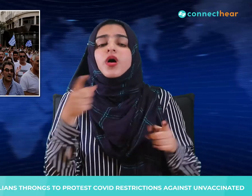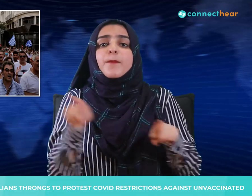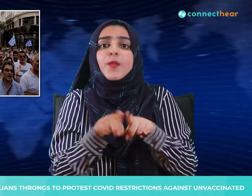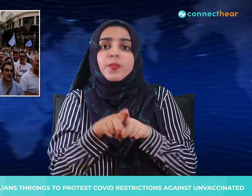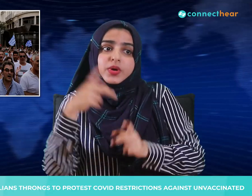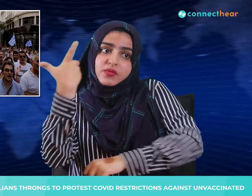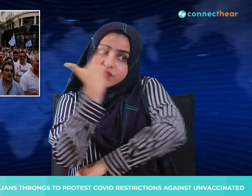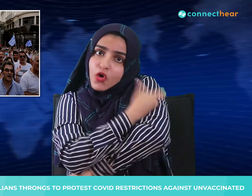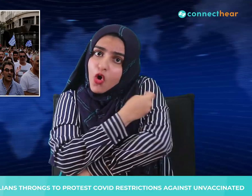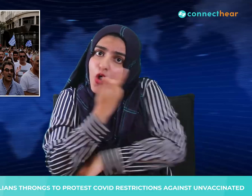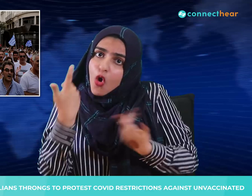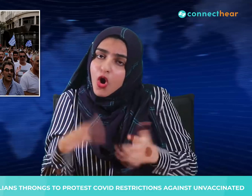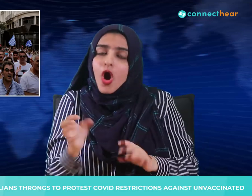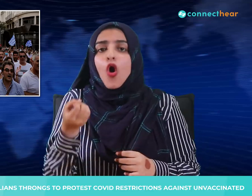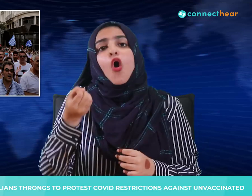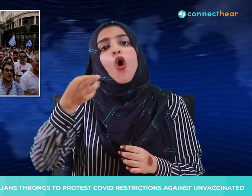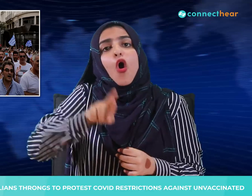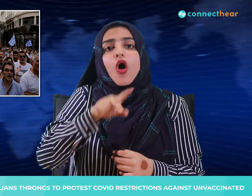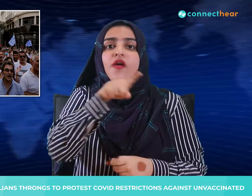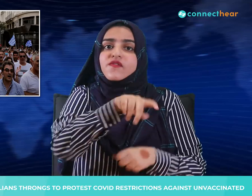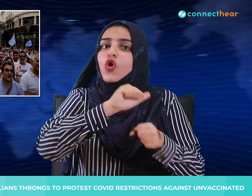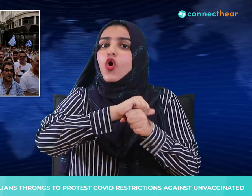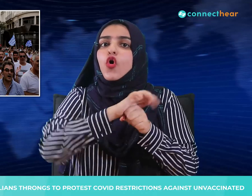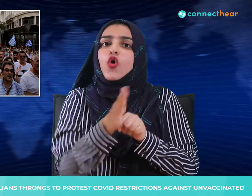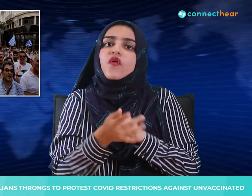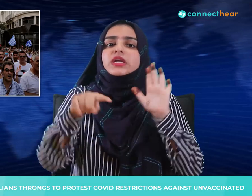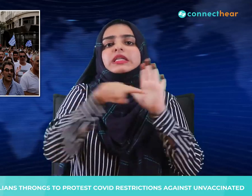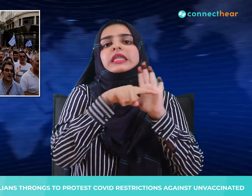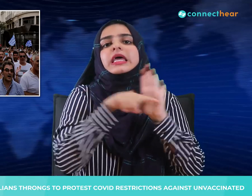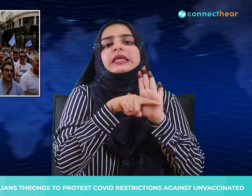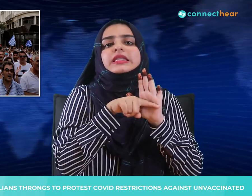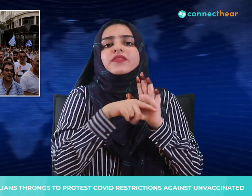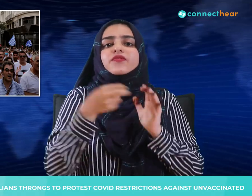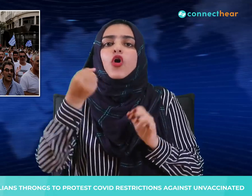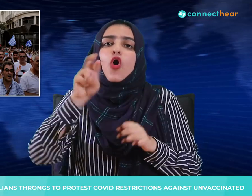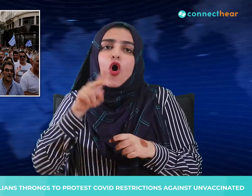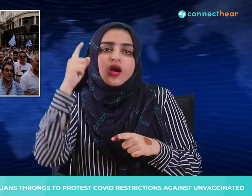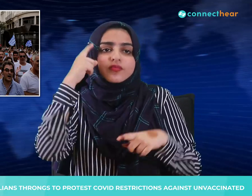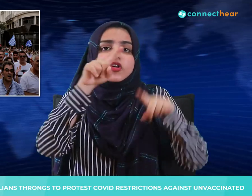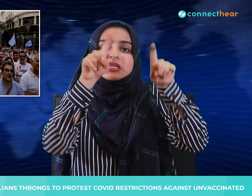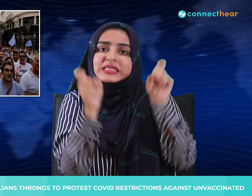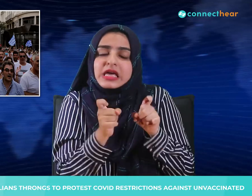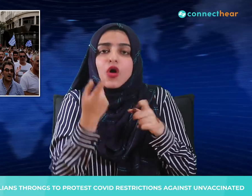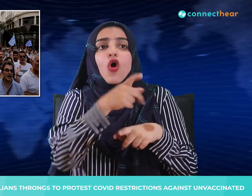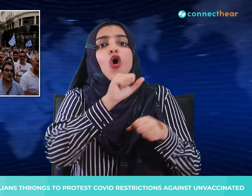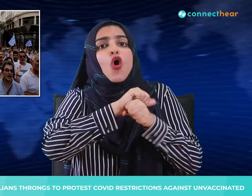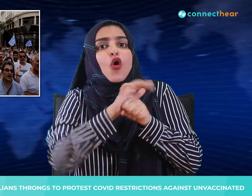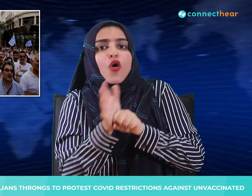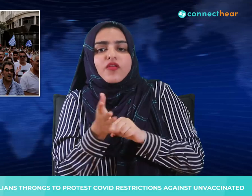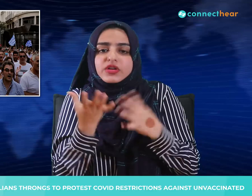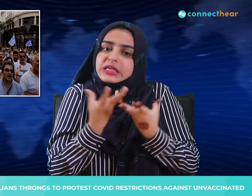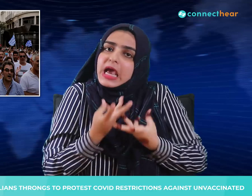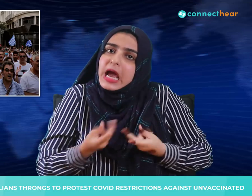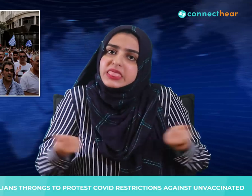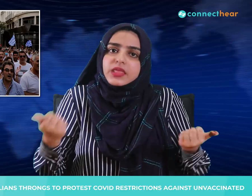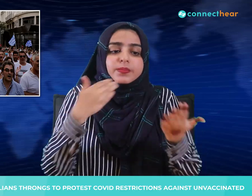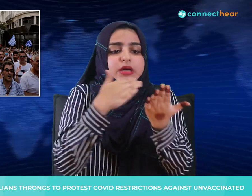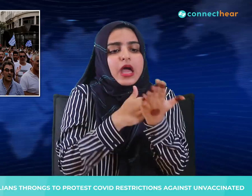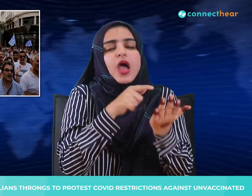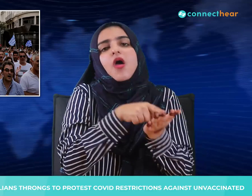either been vaccinated, undergone a recent negative COVID-19 test or recovered from a coronavirus infection.